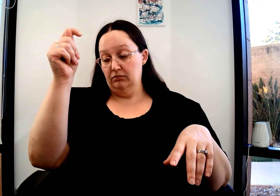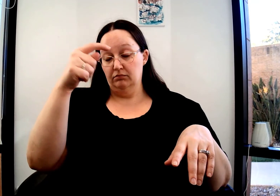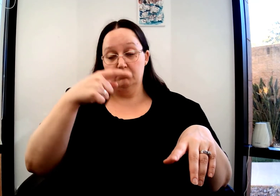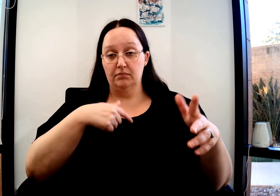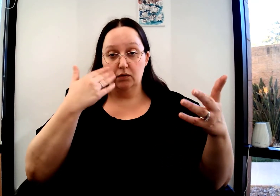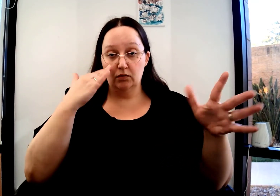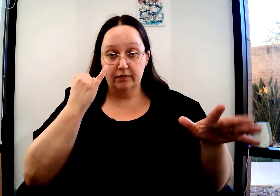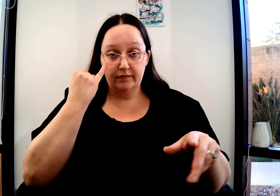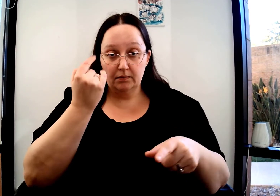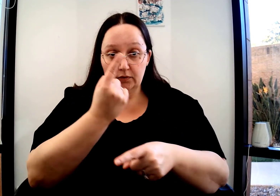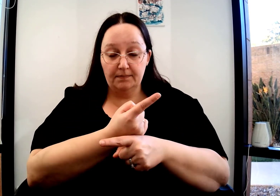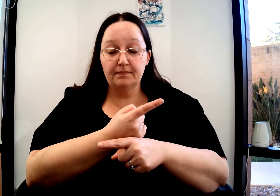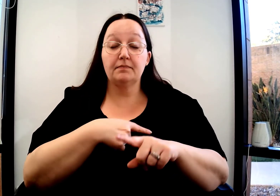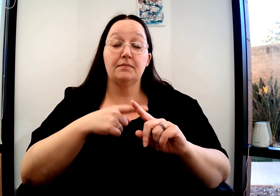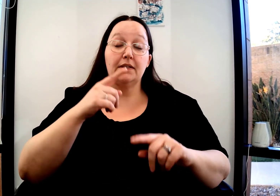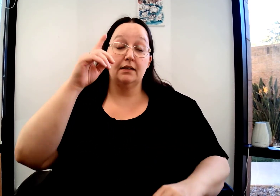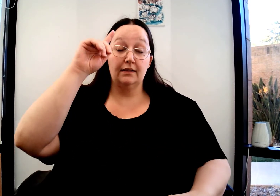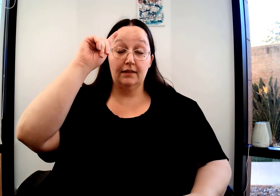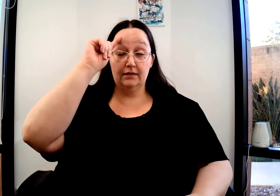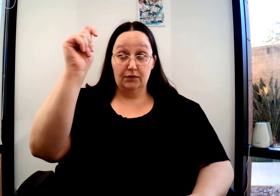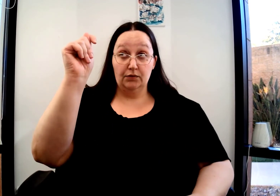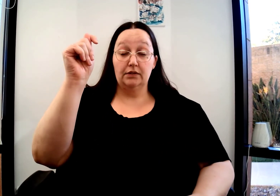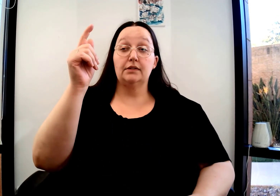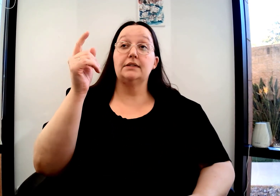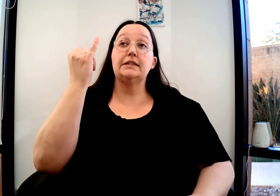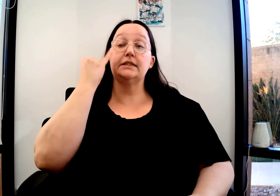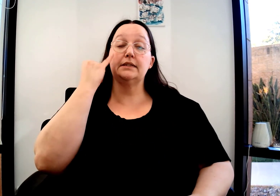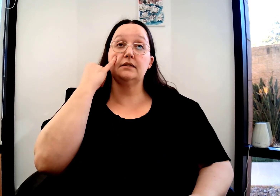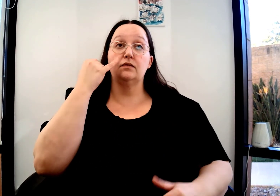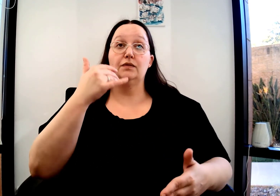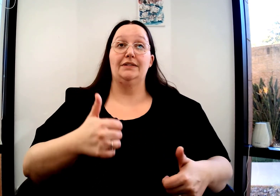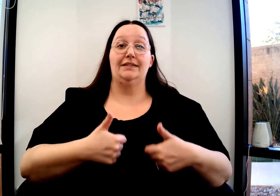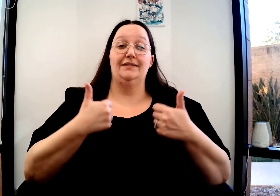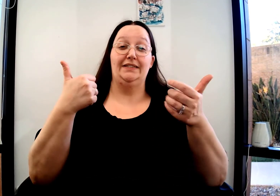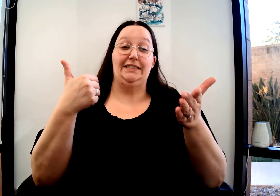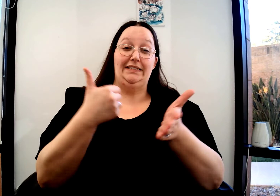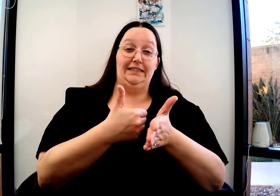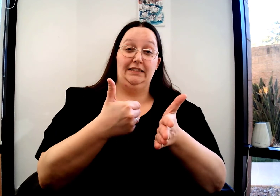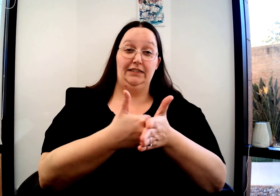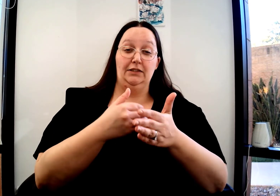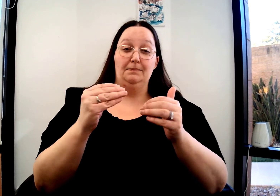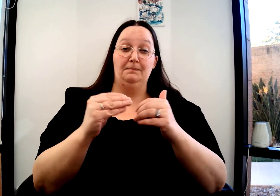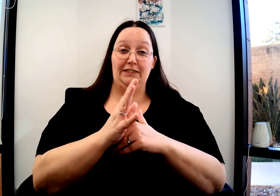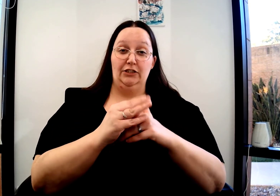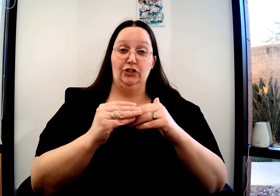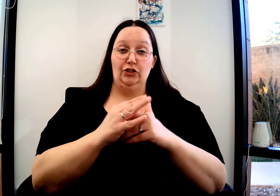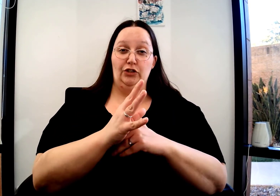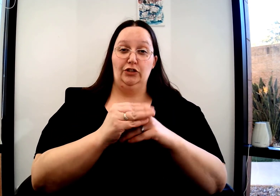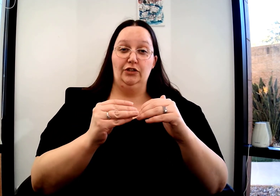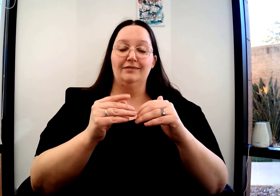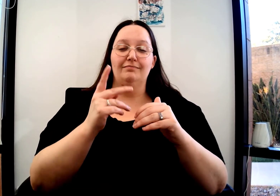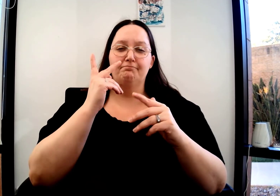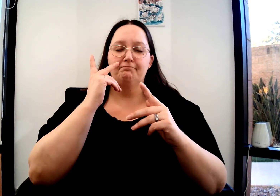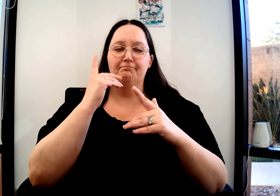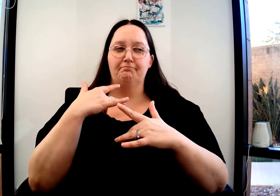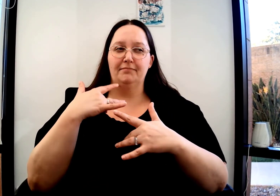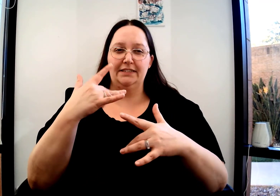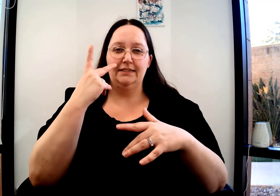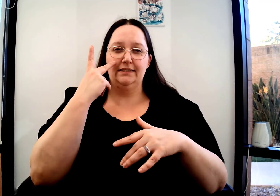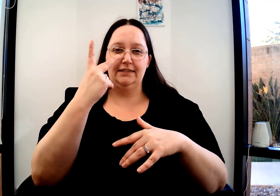theory, again, I don't know if I'm right, but my theory is that if you live near a beach, you tend